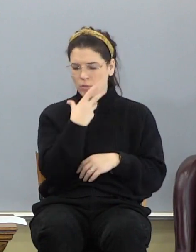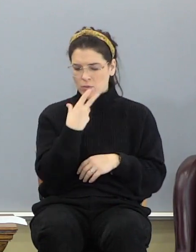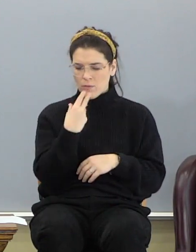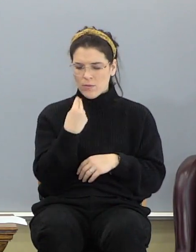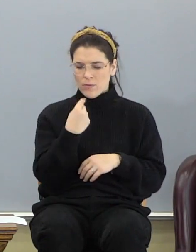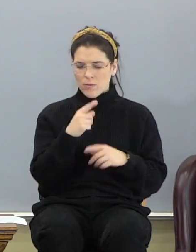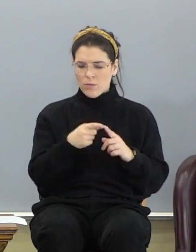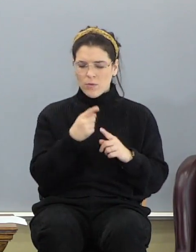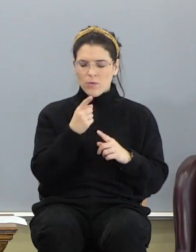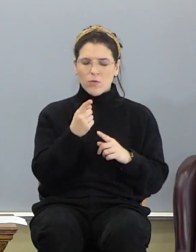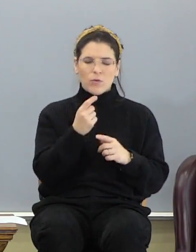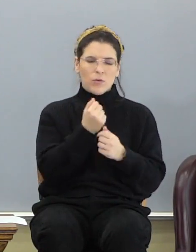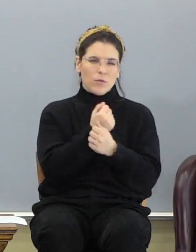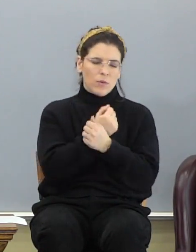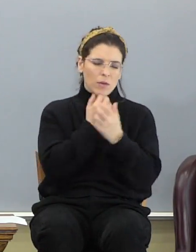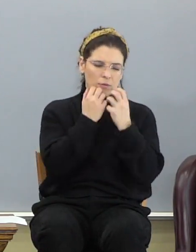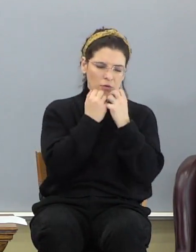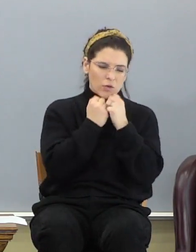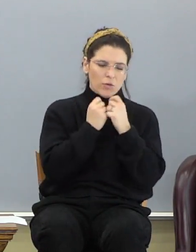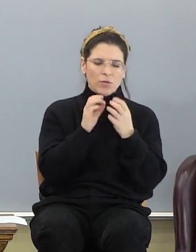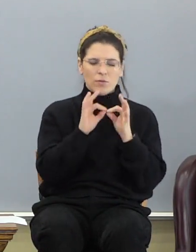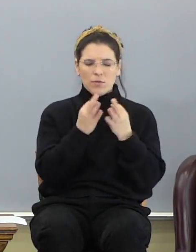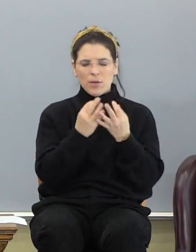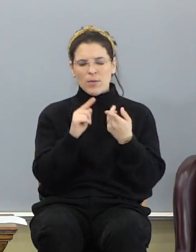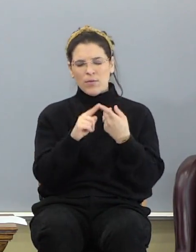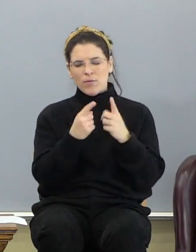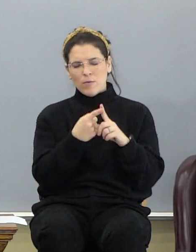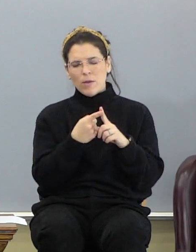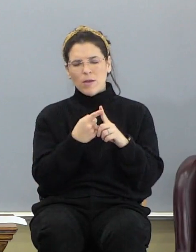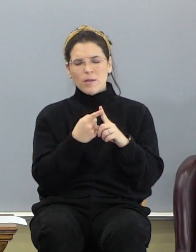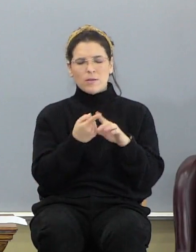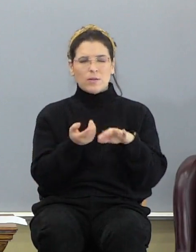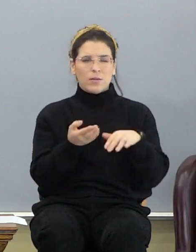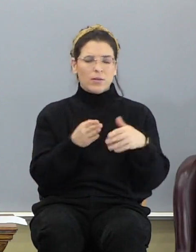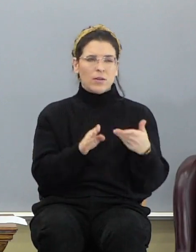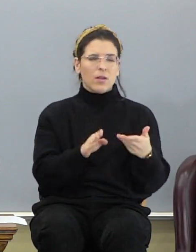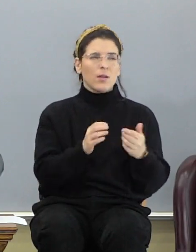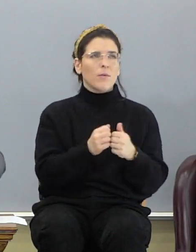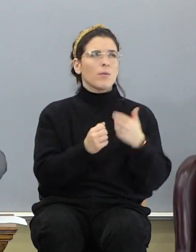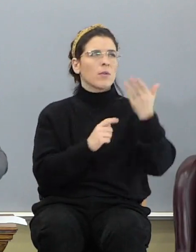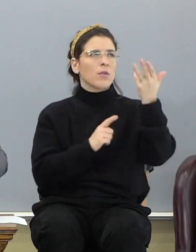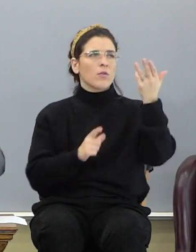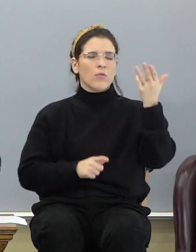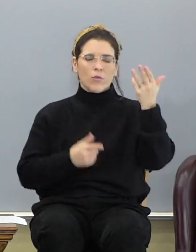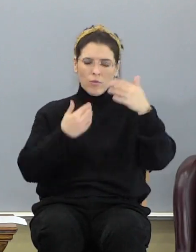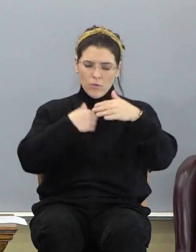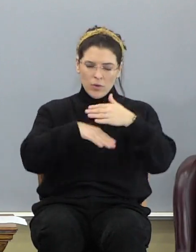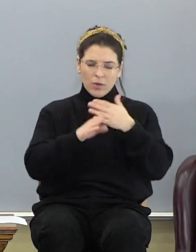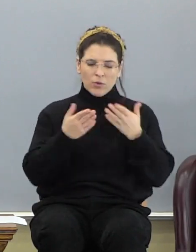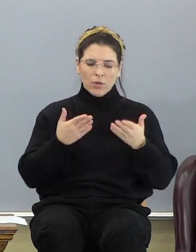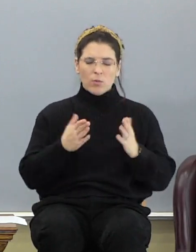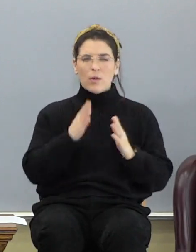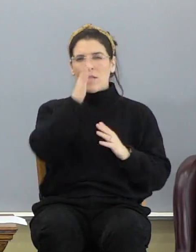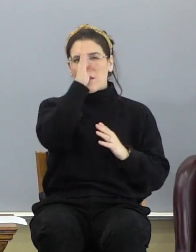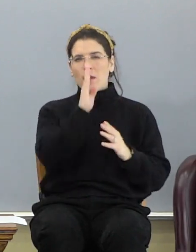So when your loved ones go to be with the Lord, they're entering into the way God intended it to be.